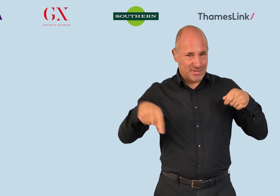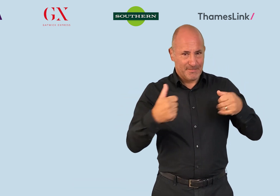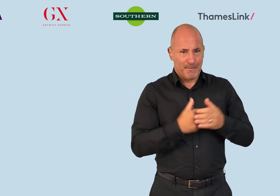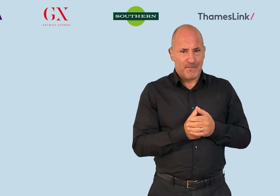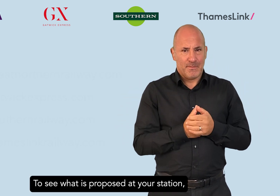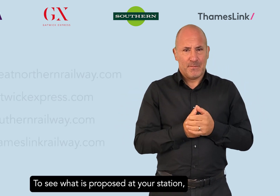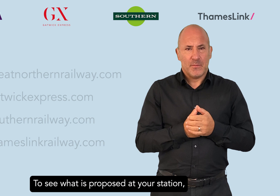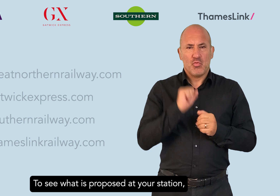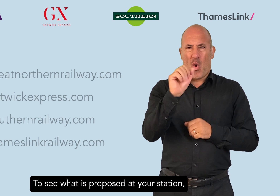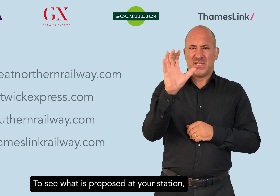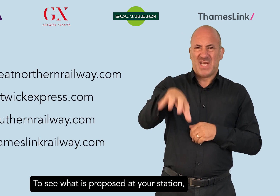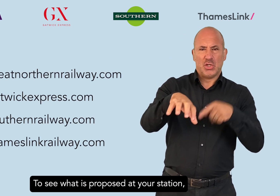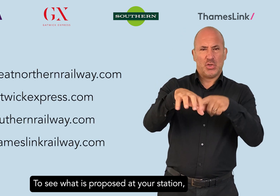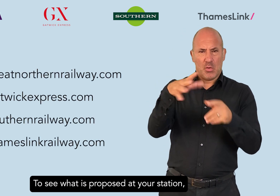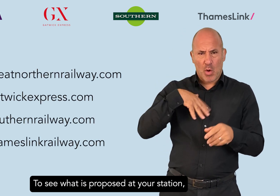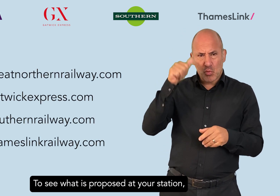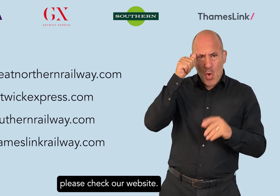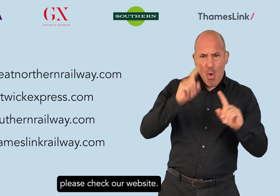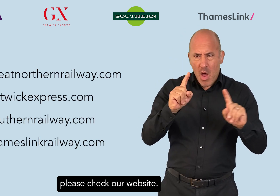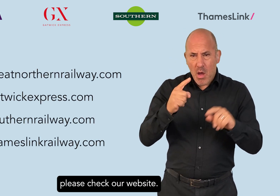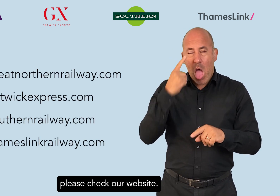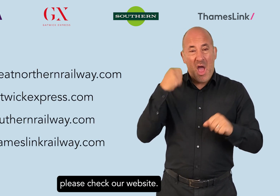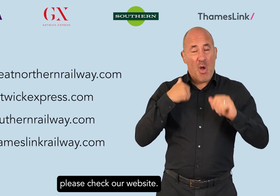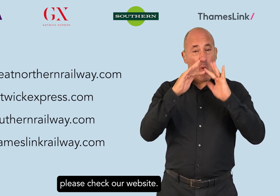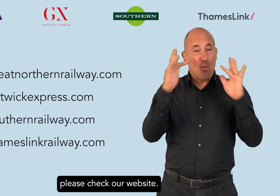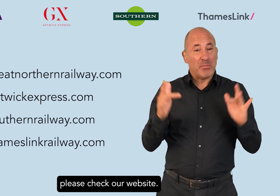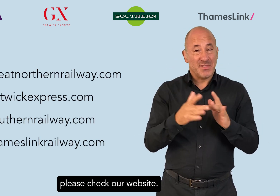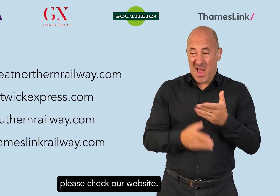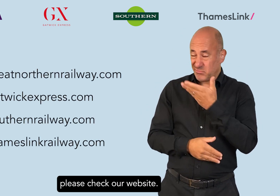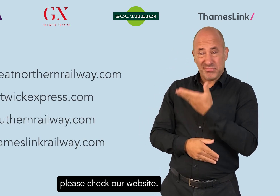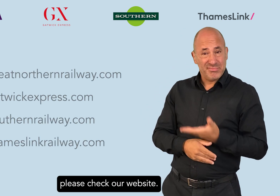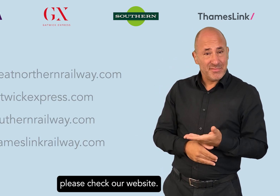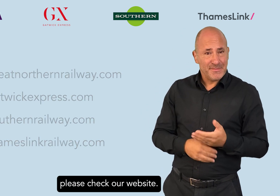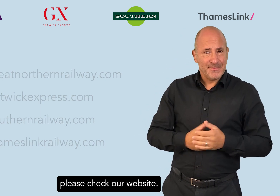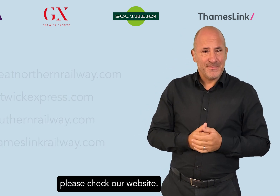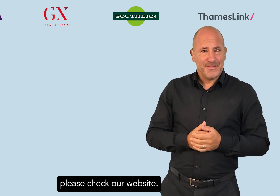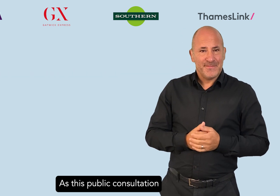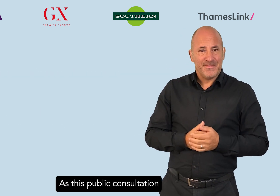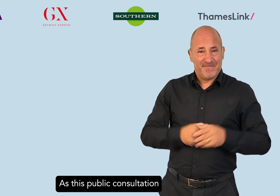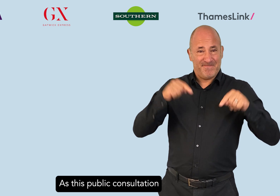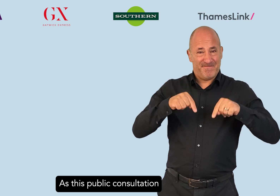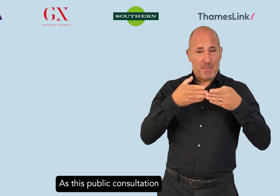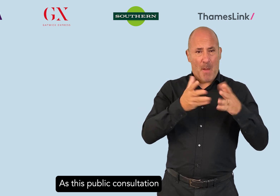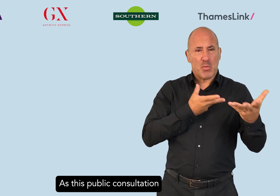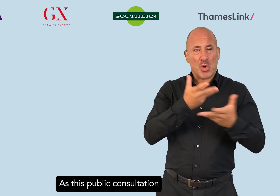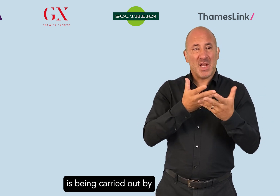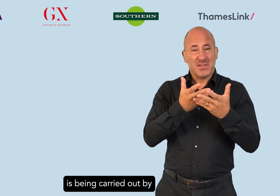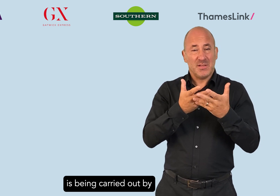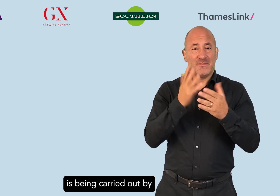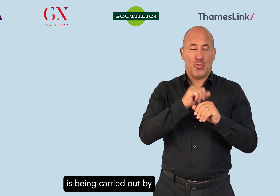To see what is proposed at your station, please check our website. As this public consultation is being carried